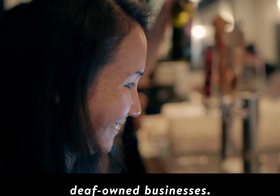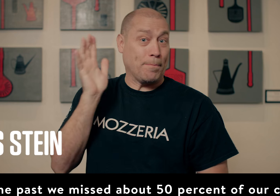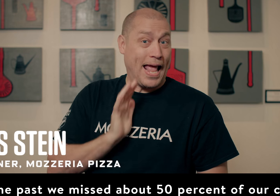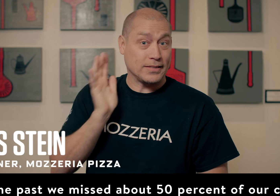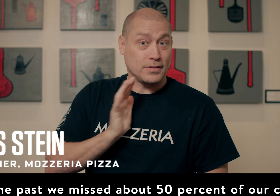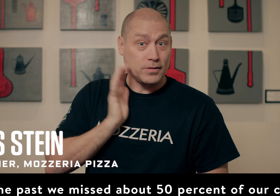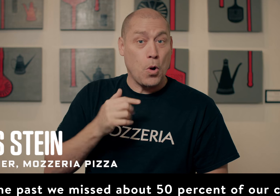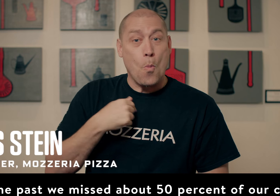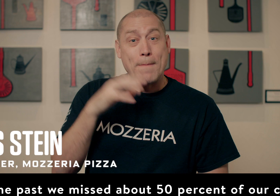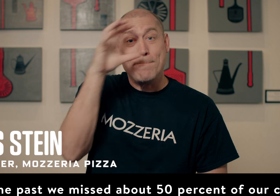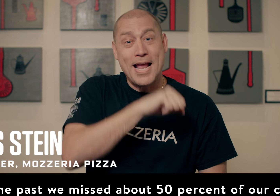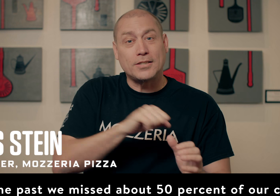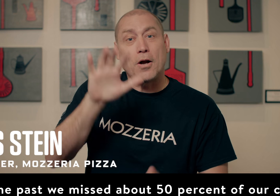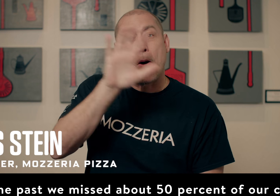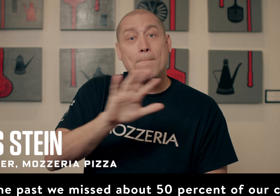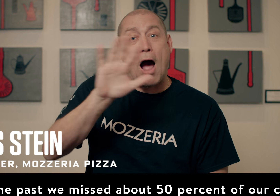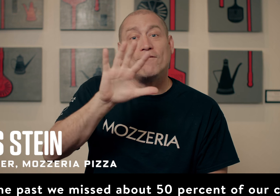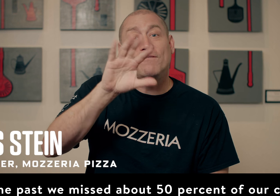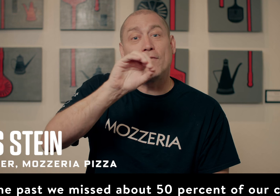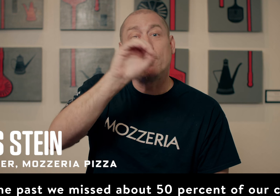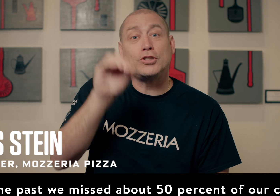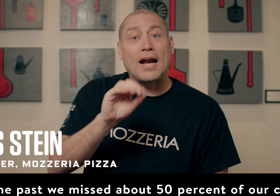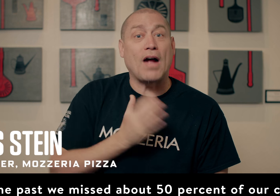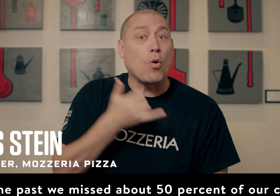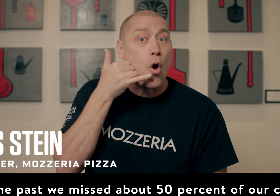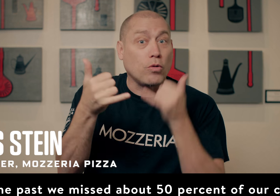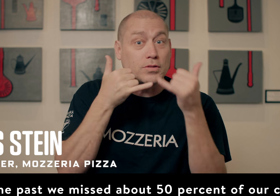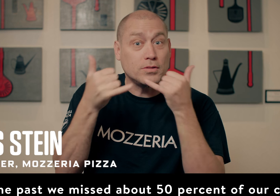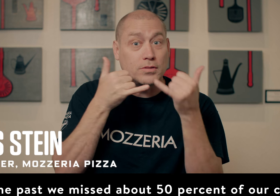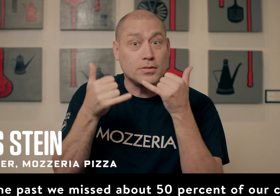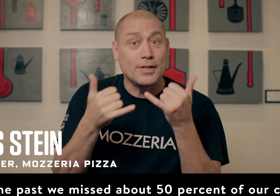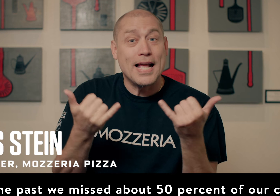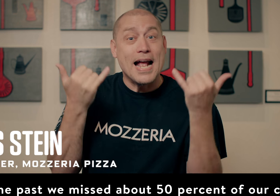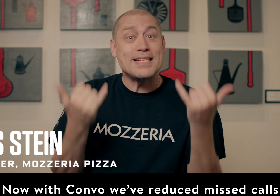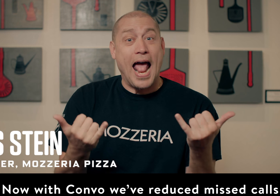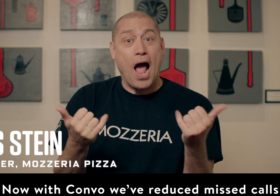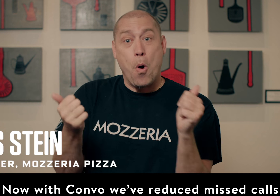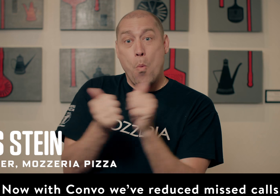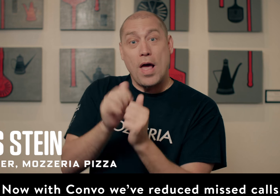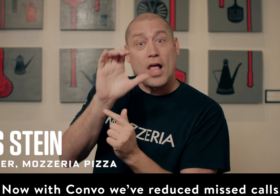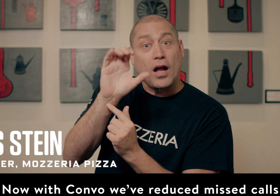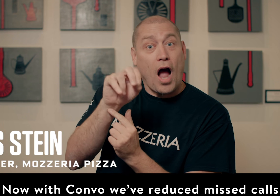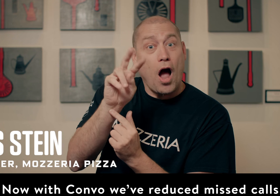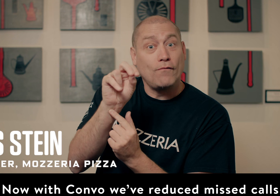In the past, we missed about 50% of our calls. Now, with Convo,